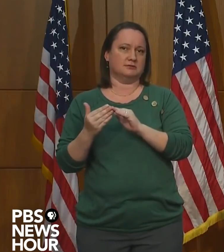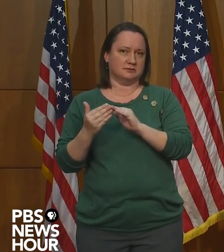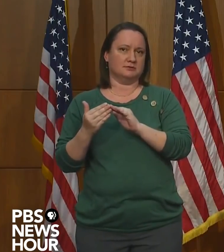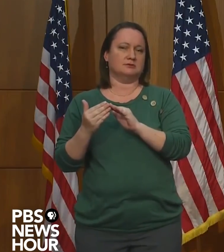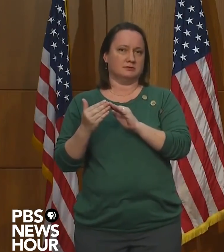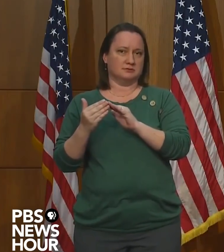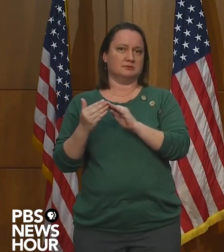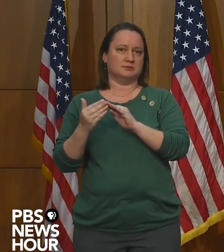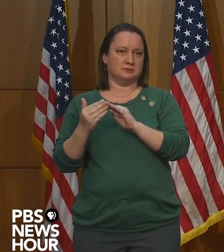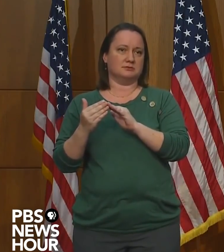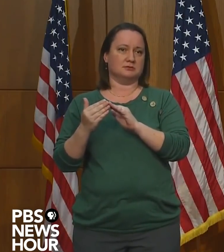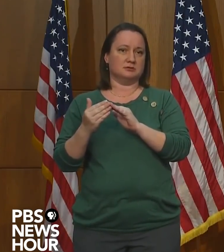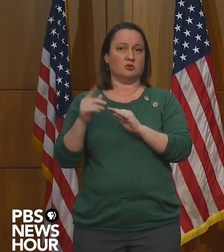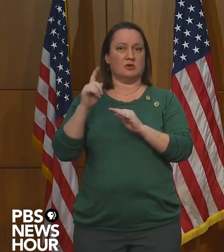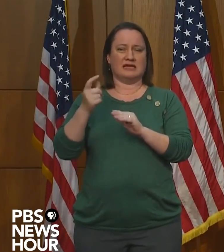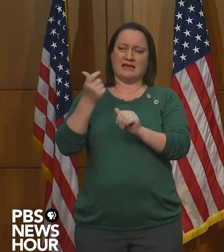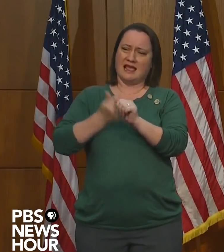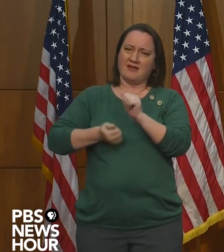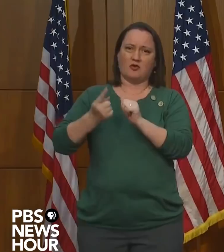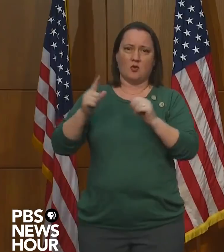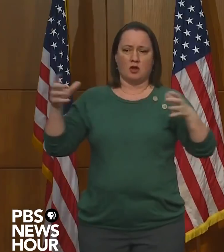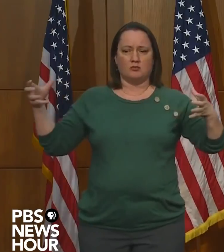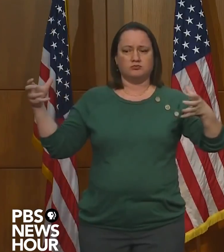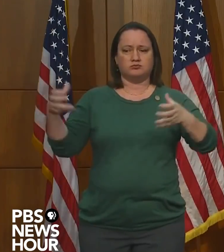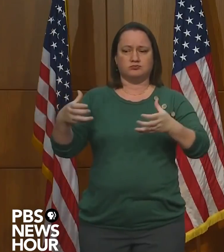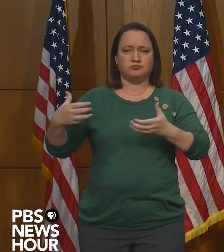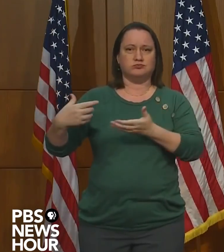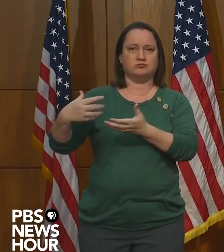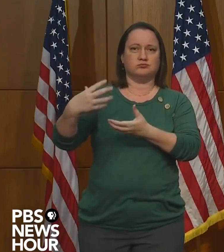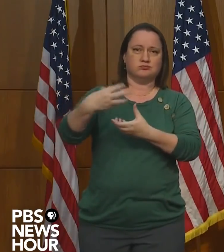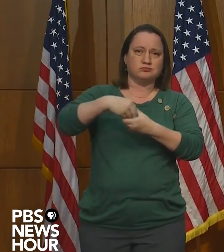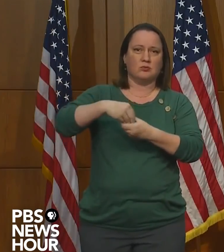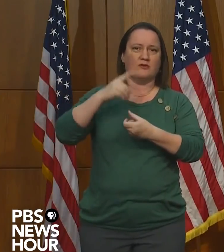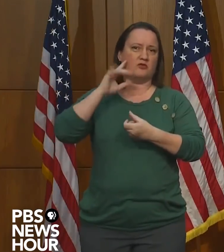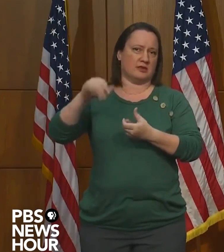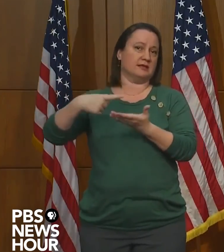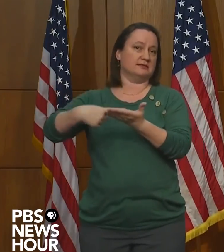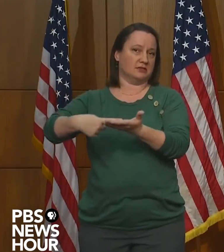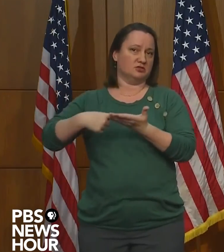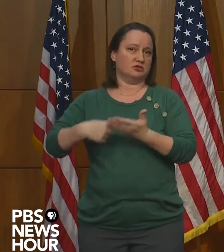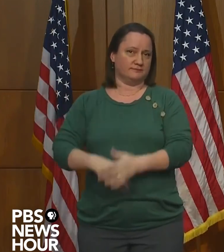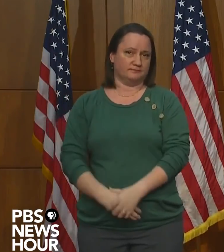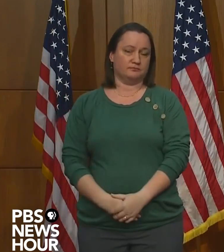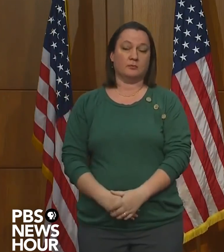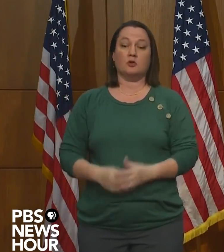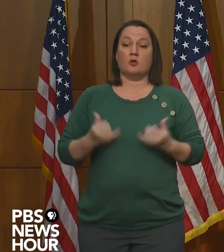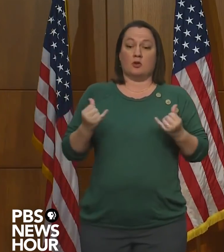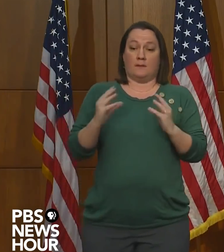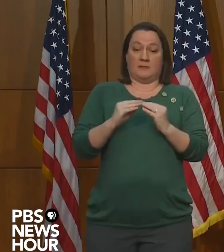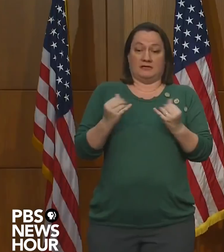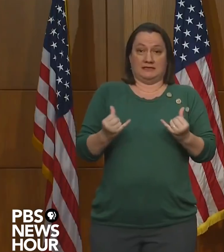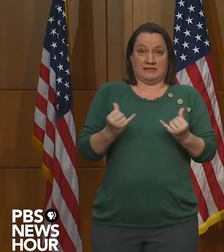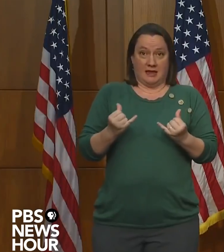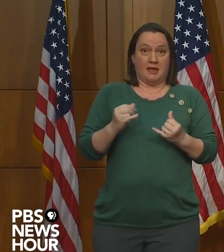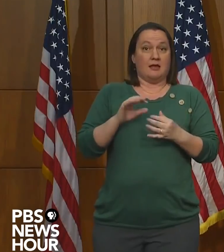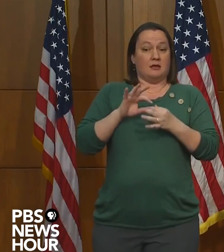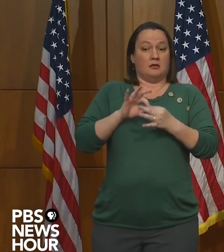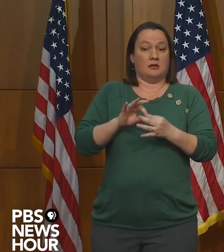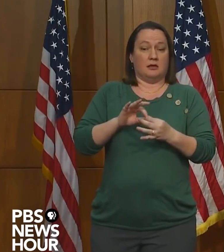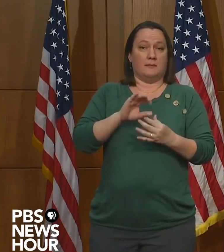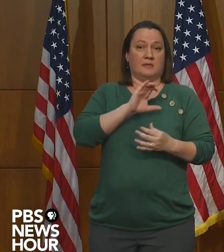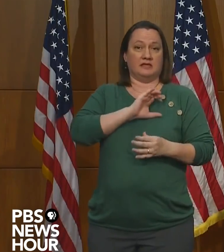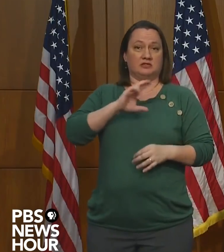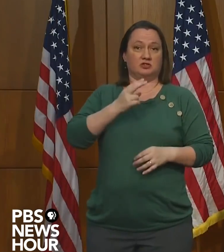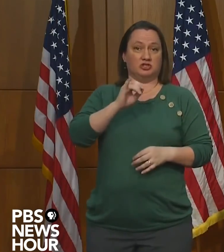everyone at the table for that. So while I spoke today with police chiefs, I intend to meet with other